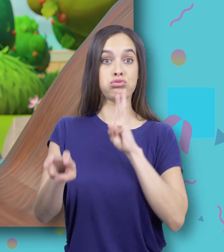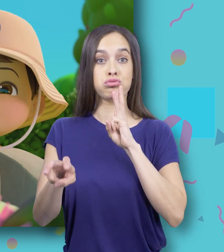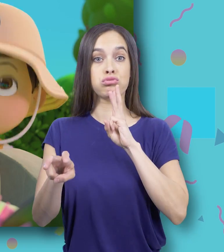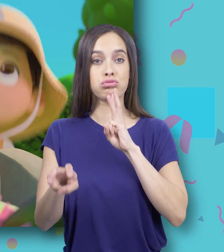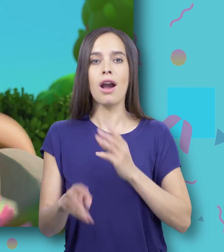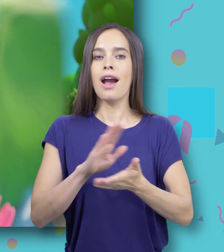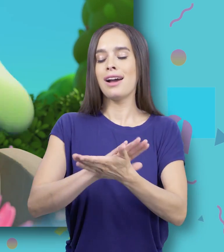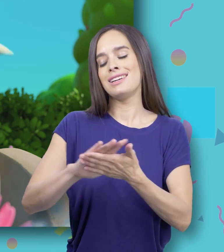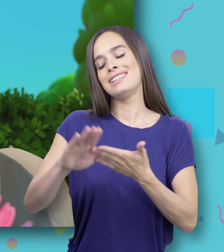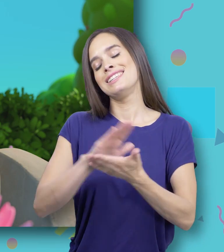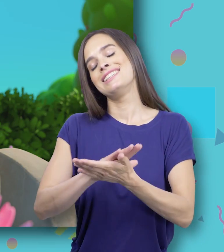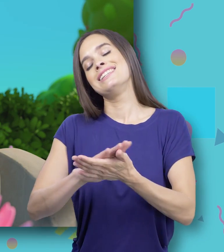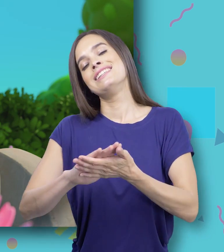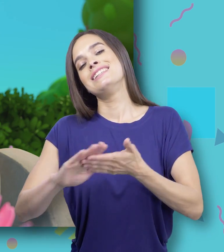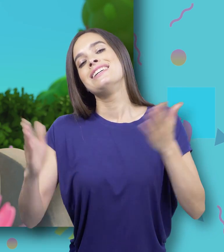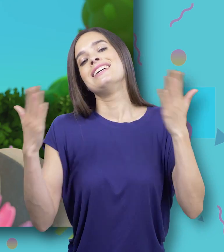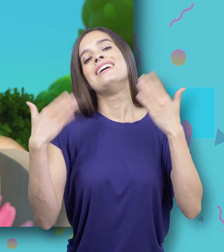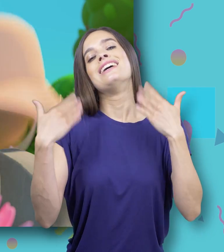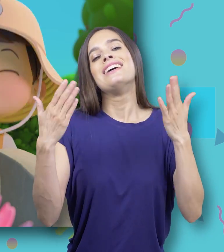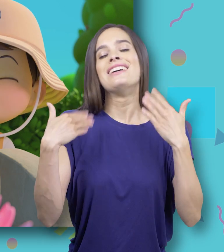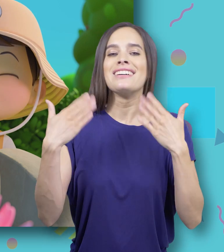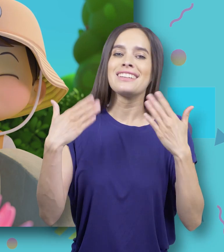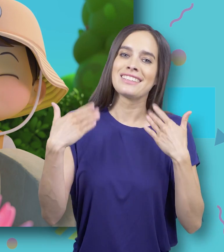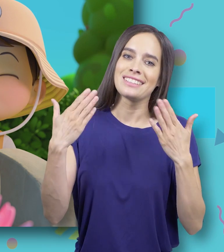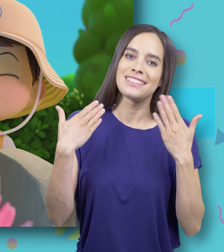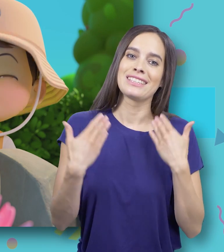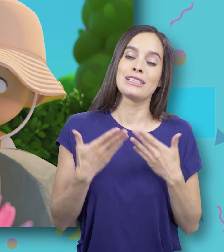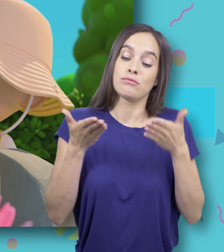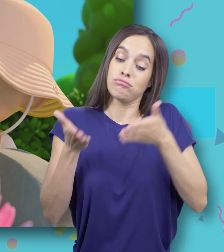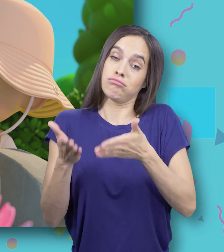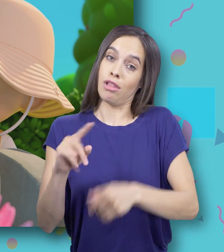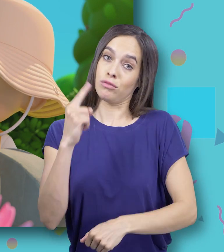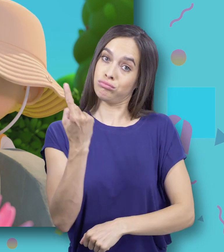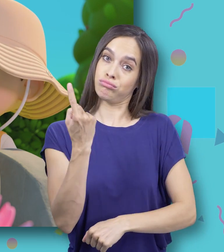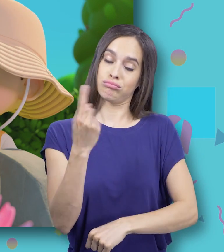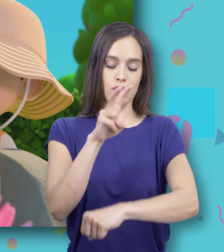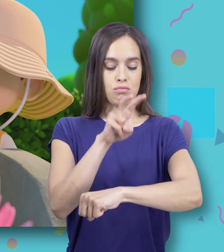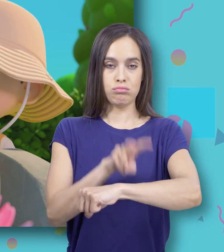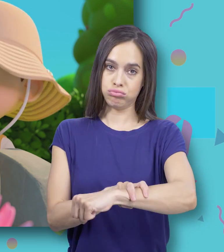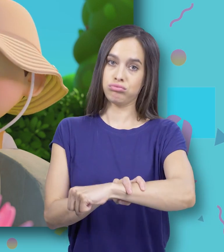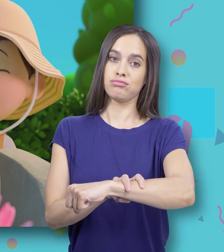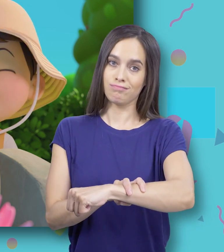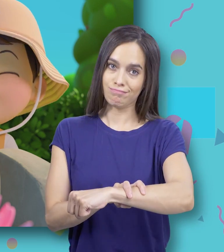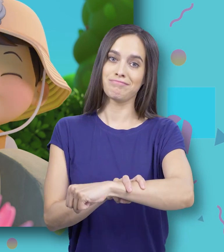the pool Yum, While it was nice and cool Now there is one speckled frog One,